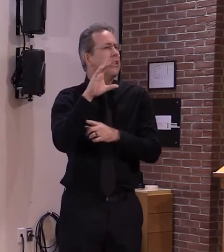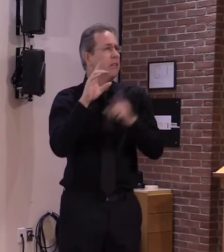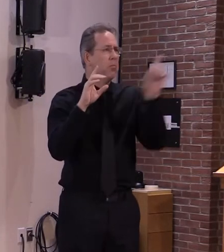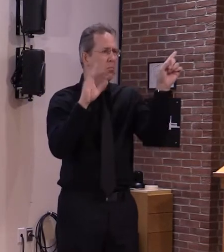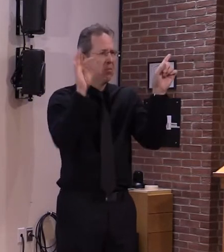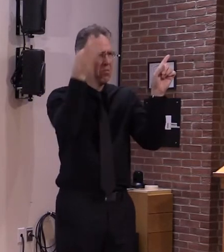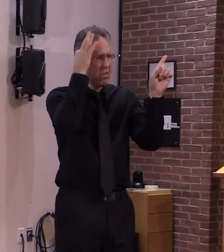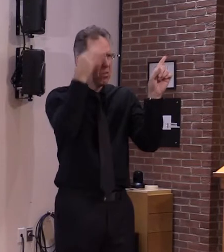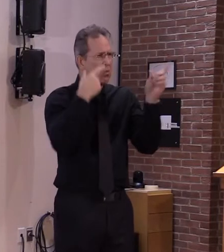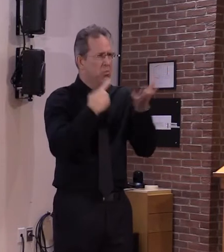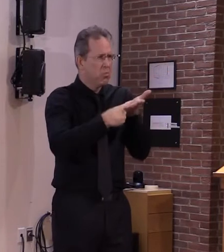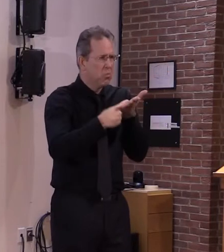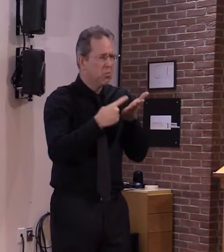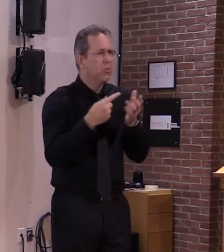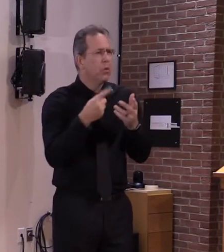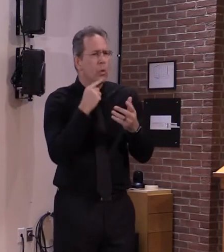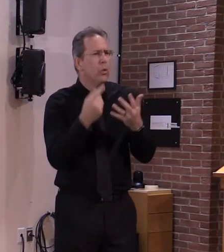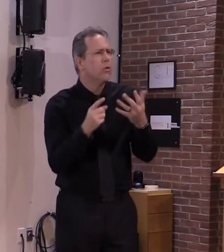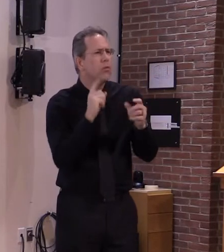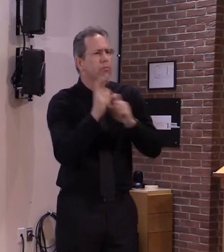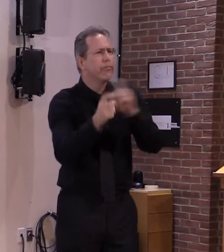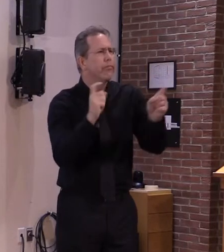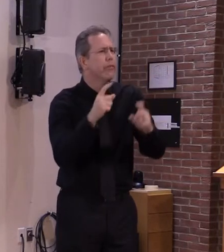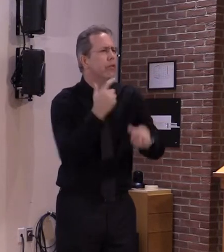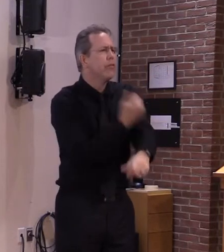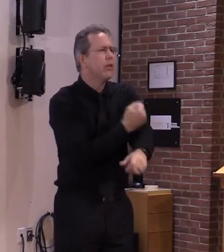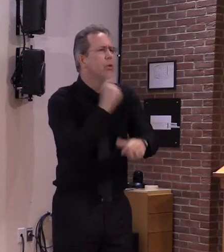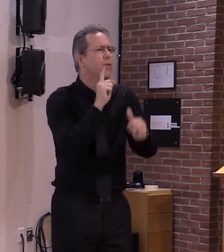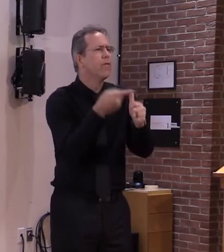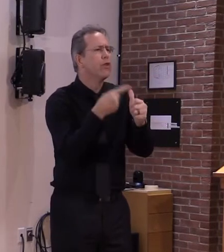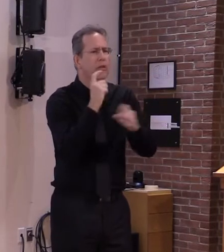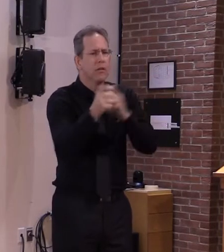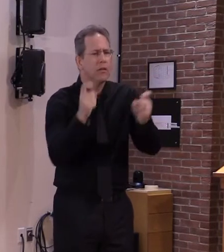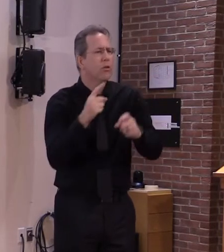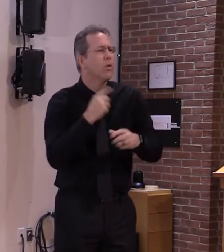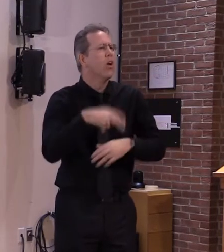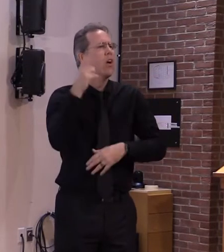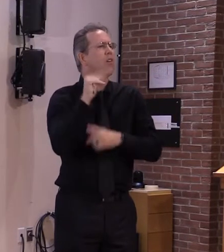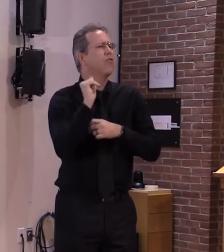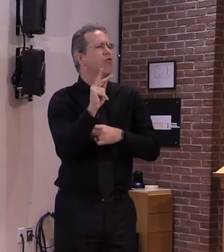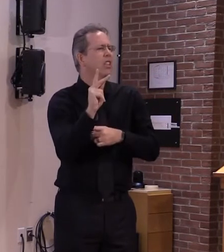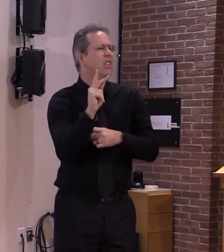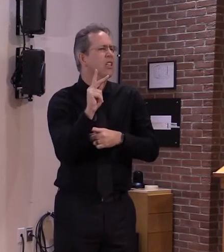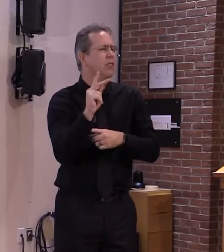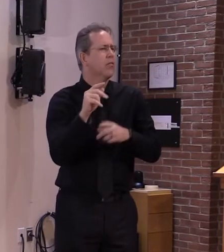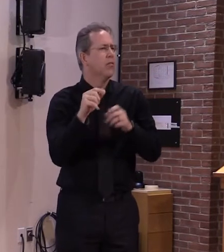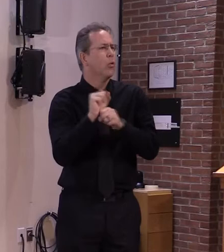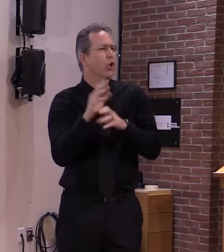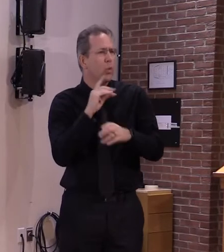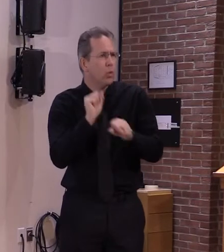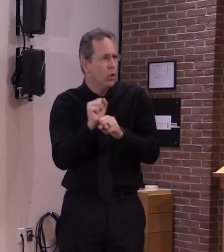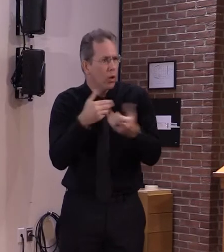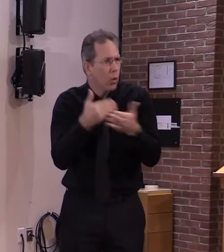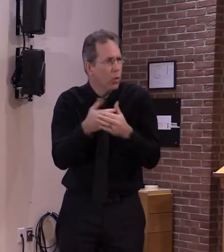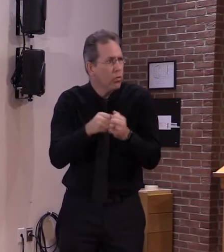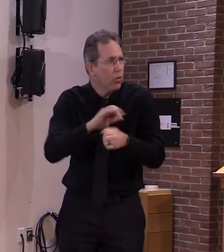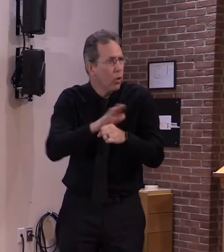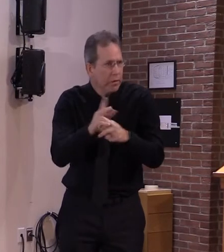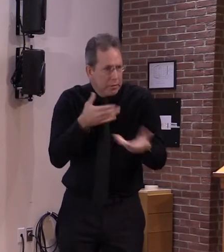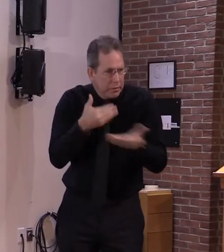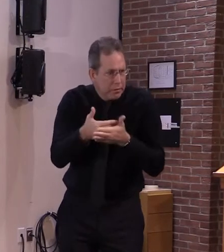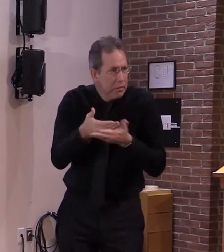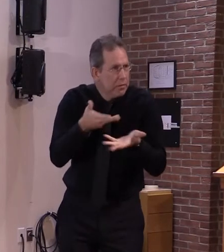populations which includes high-risk health care workers and residents of long-term care facilities